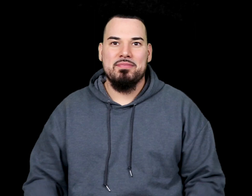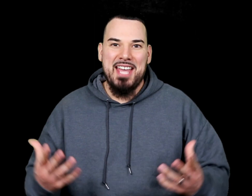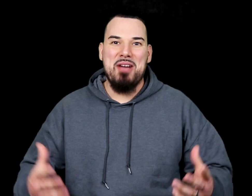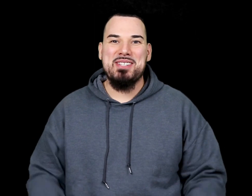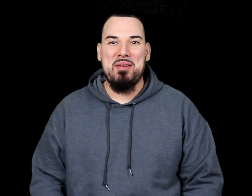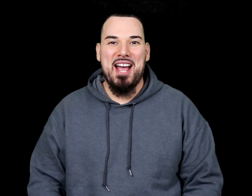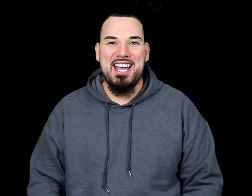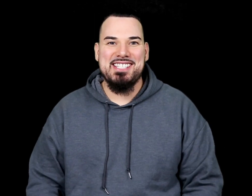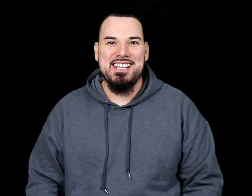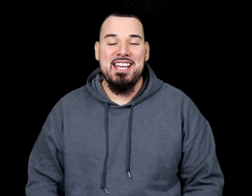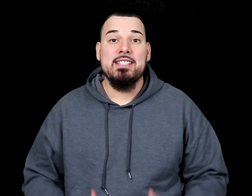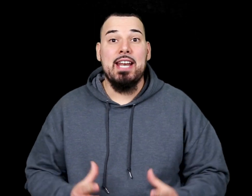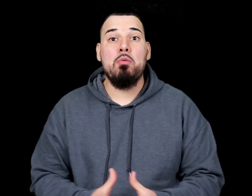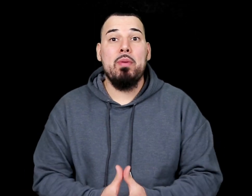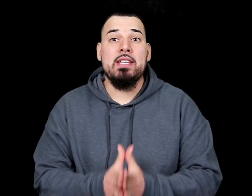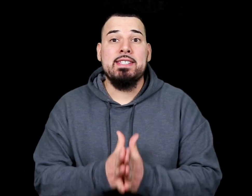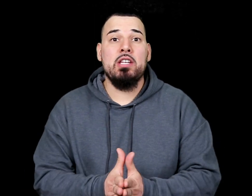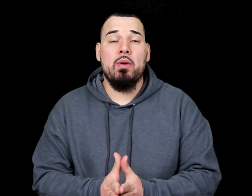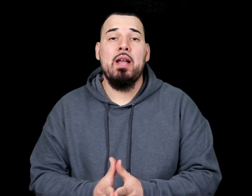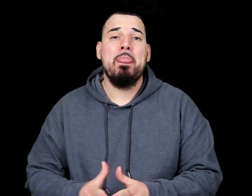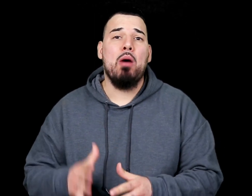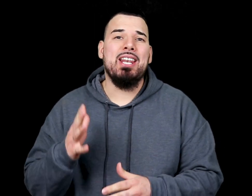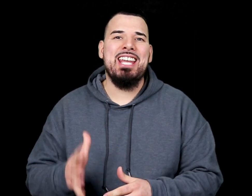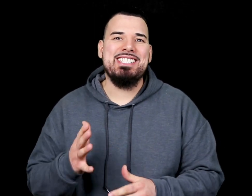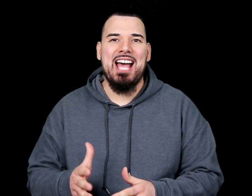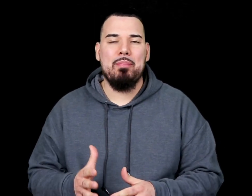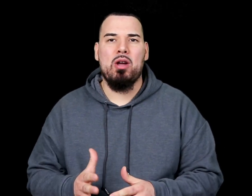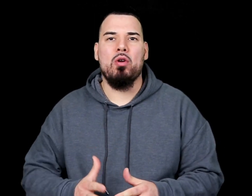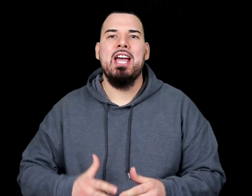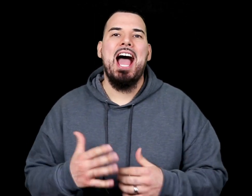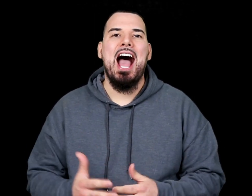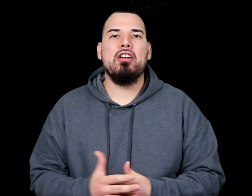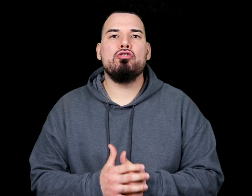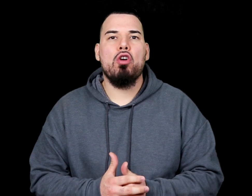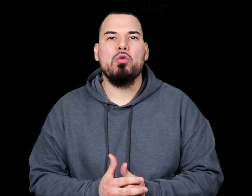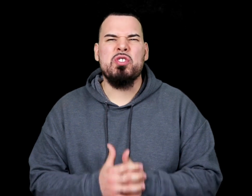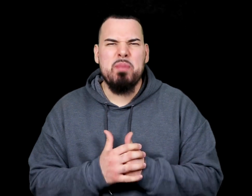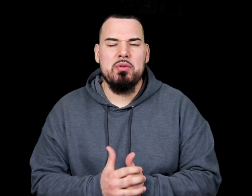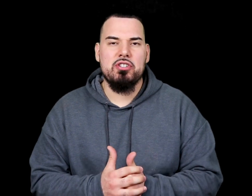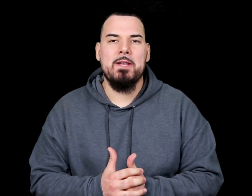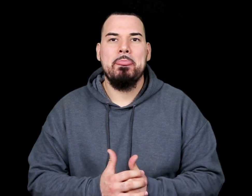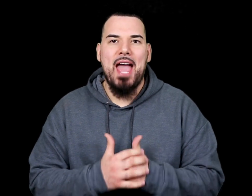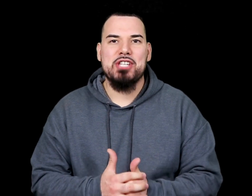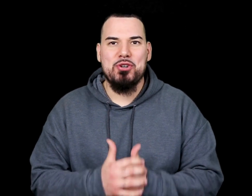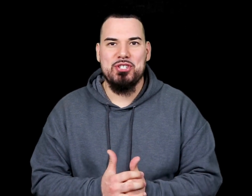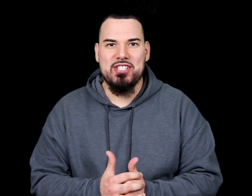Hey, what's up guys? Today we'll be continuing our latest topic on how to grow spiritually as Christians.